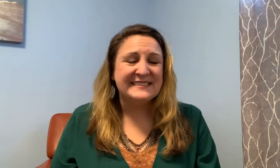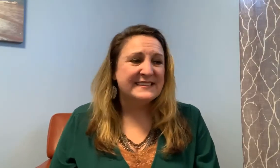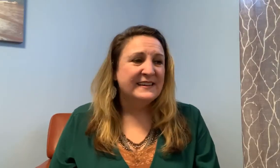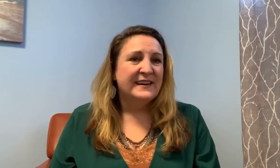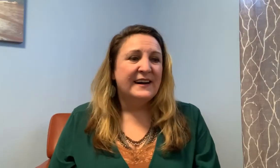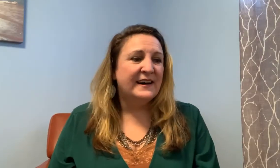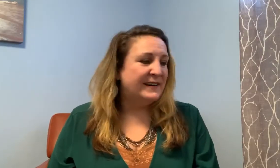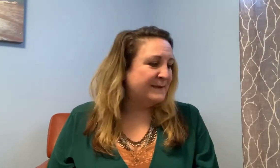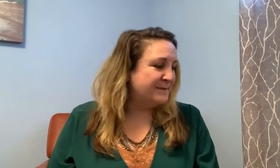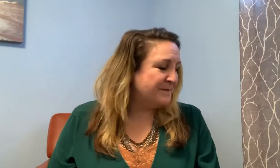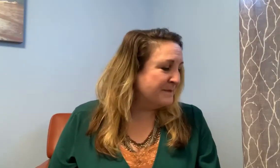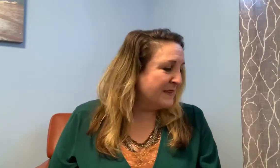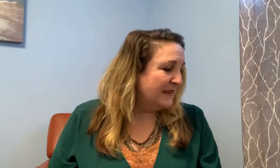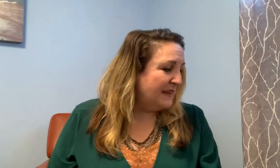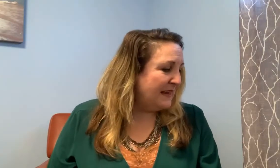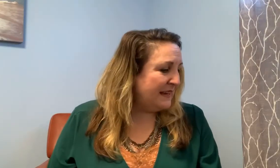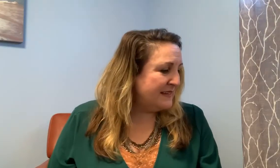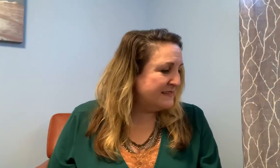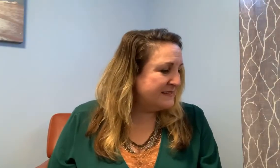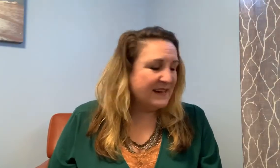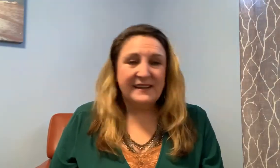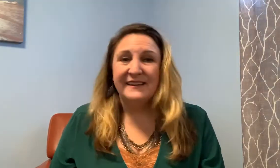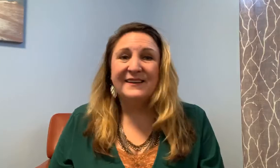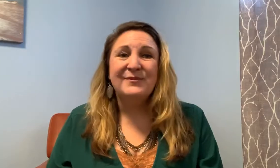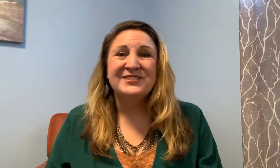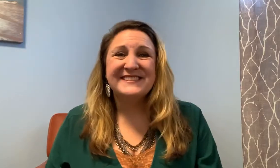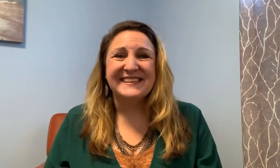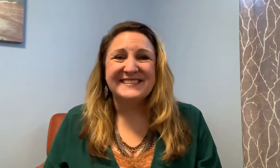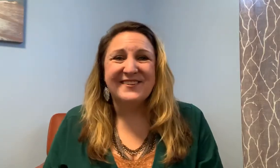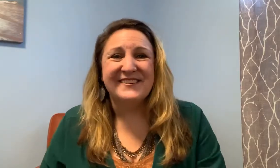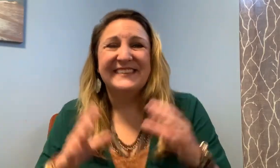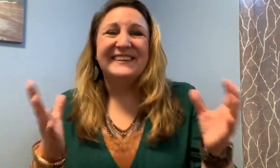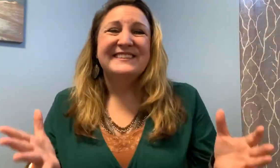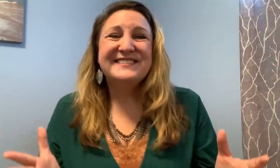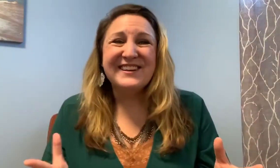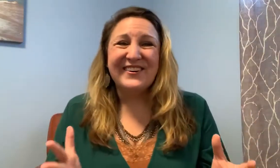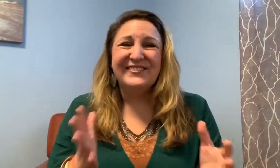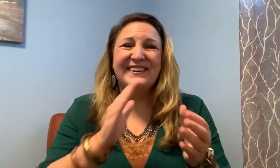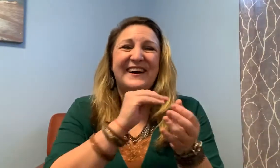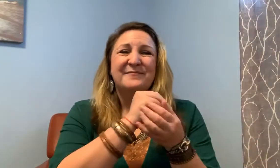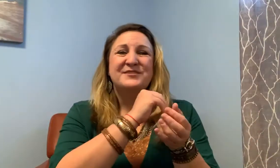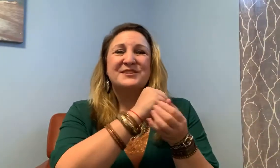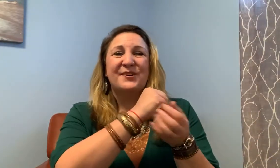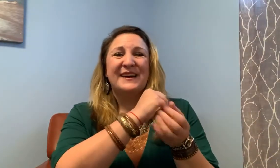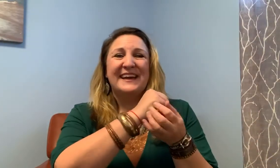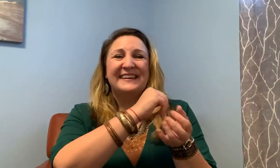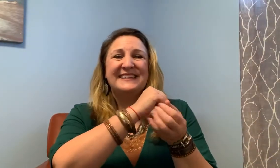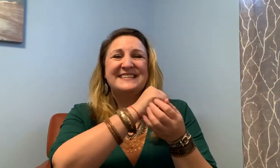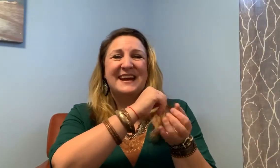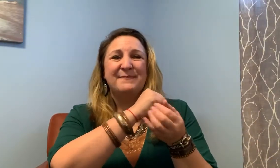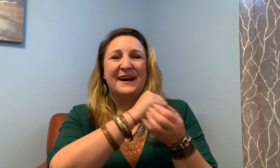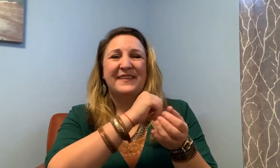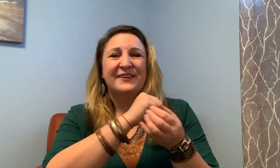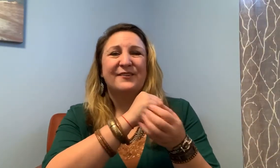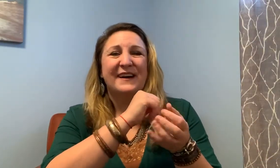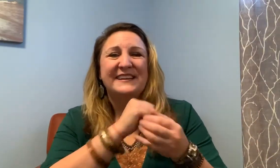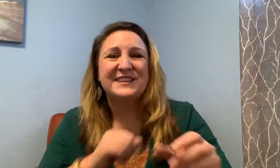and and we'll just get started so um just go ahead and tap on the karate chop